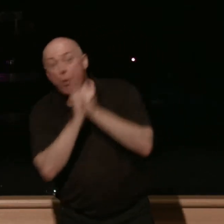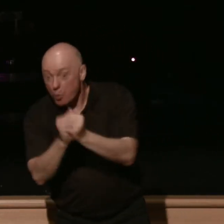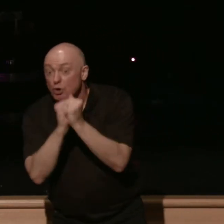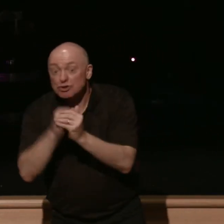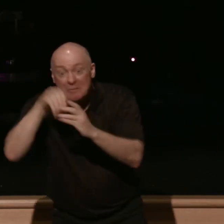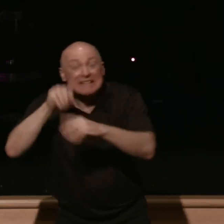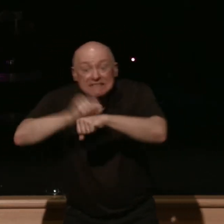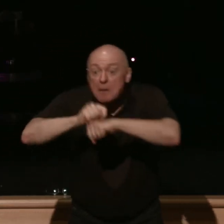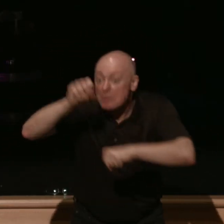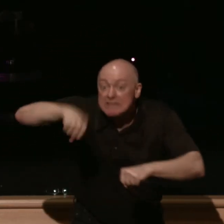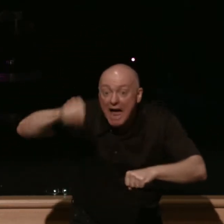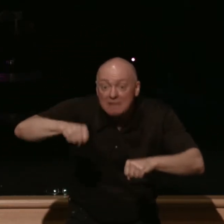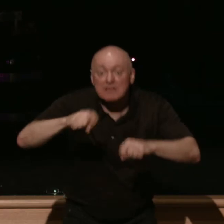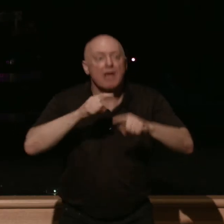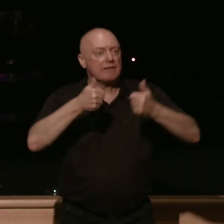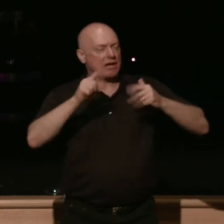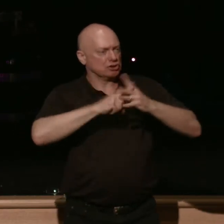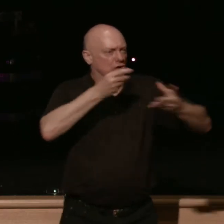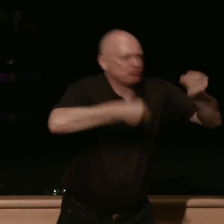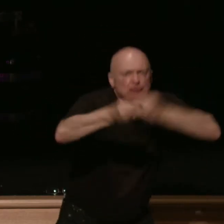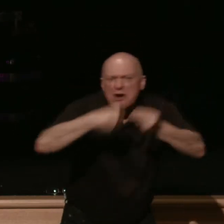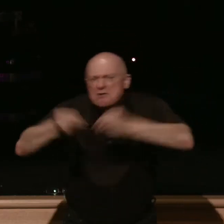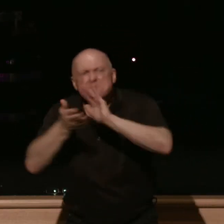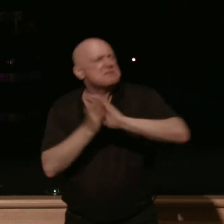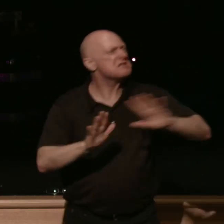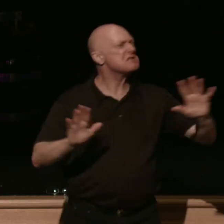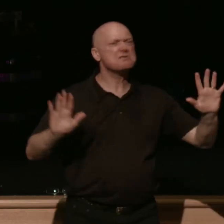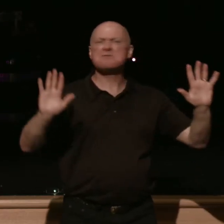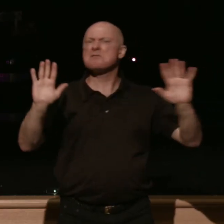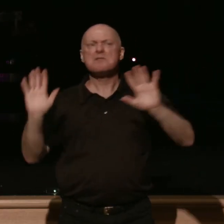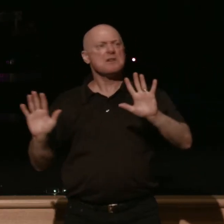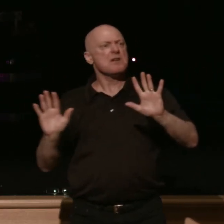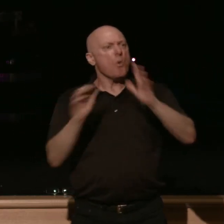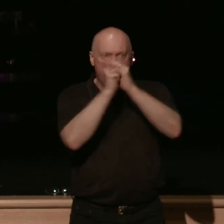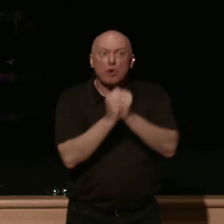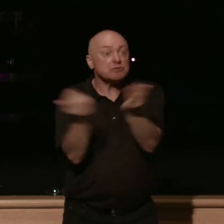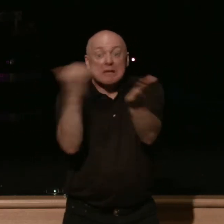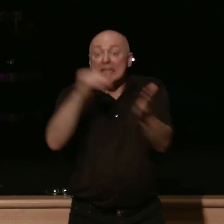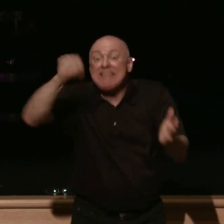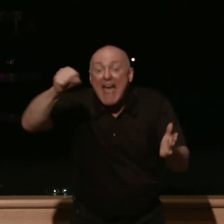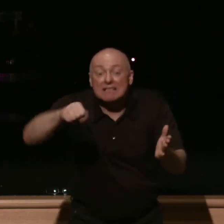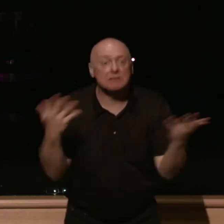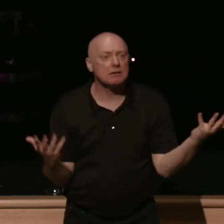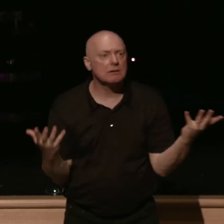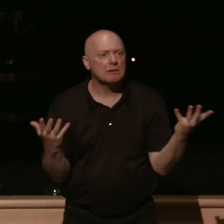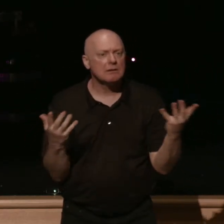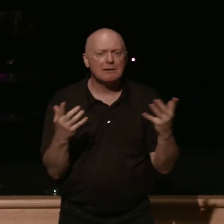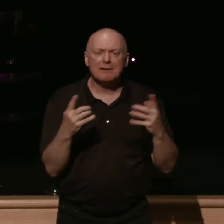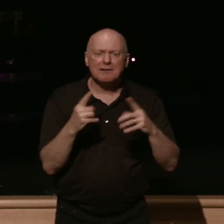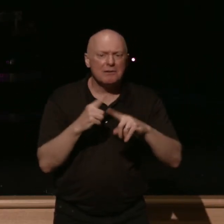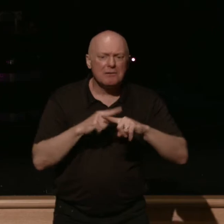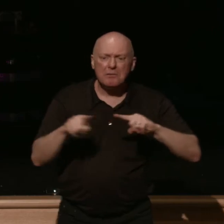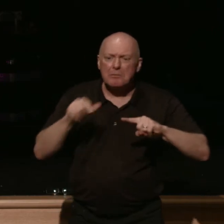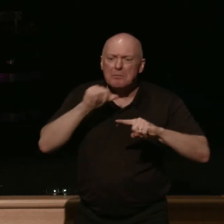temple. They've started trade again. They have peace. They've restored worship. But they haven't returned to the God of all of these things.